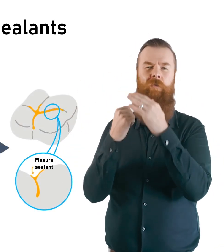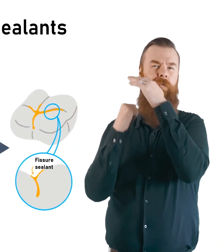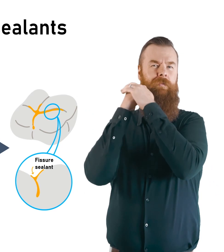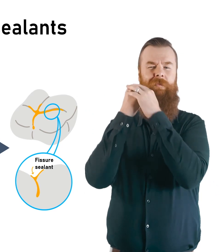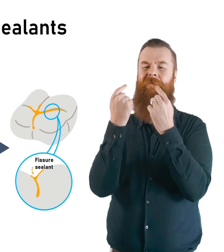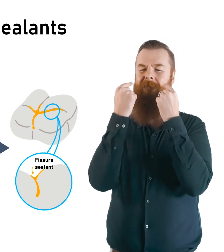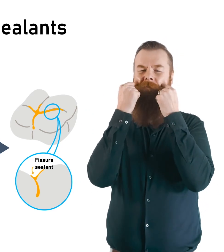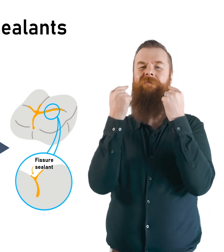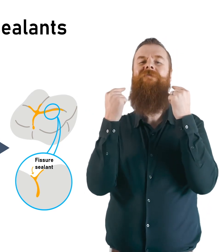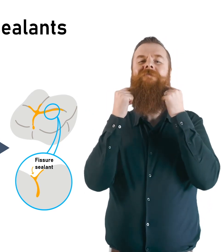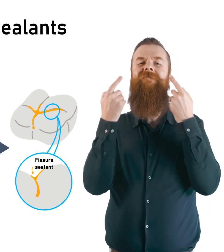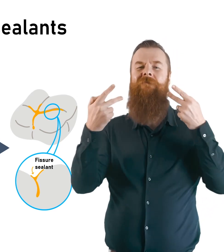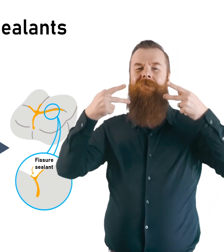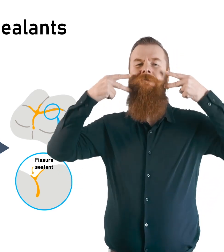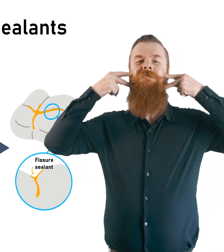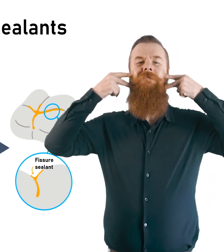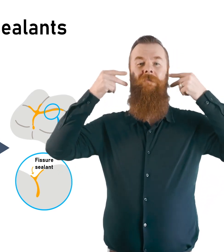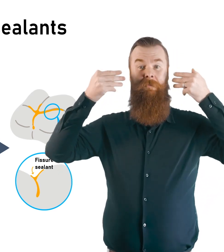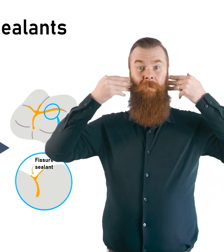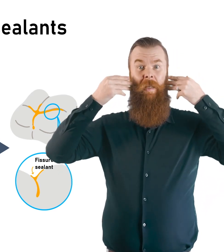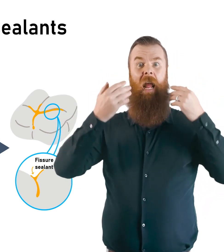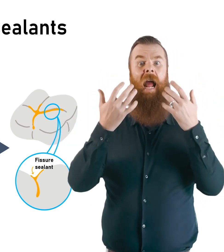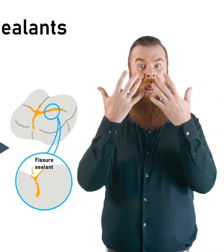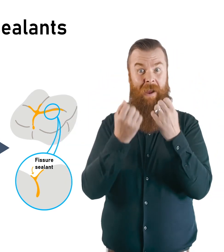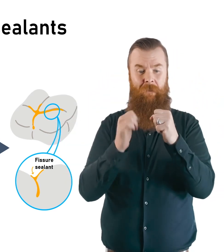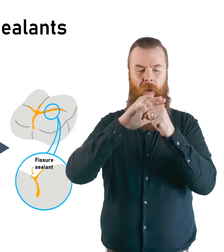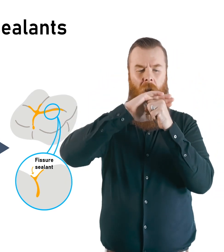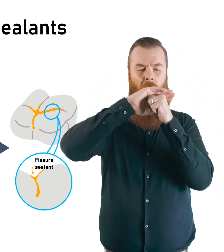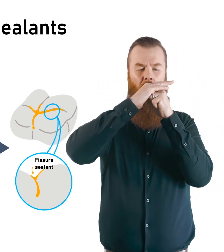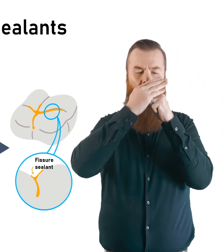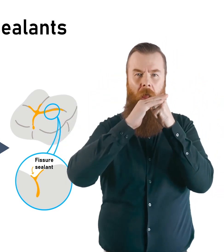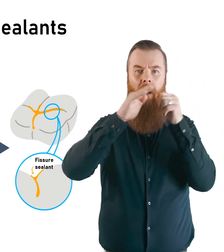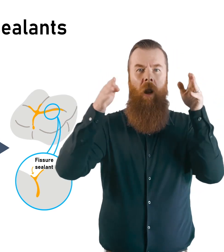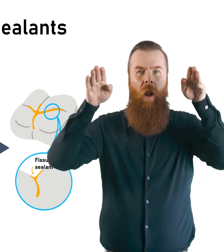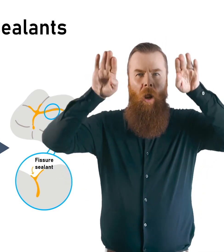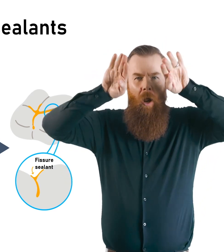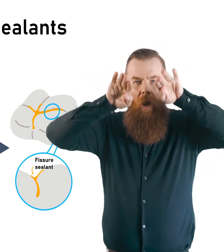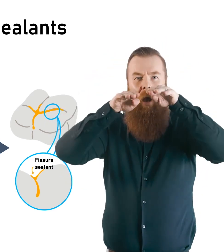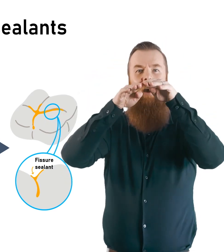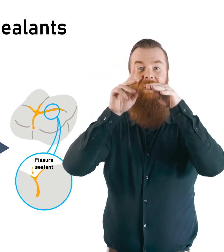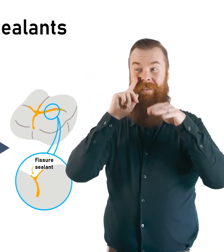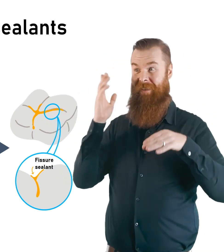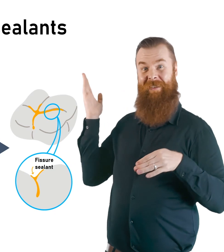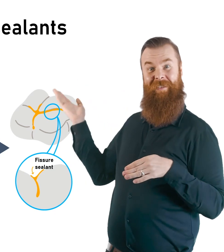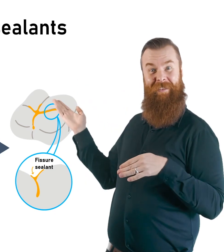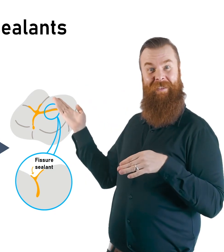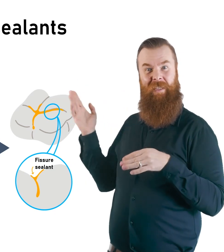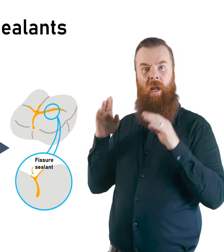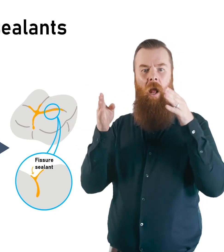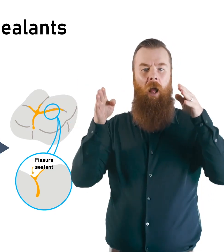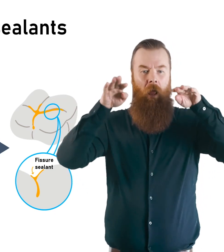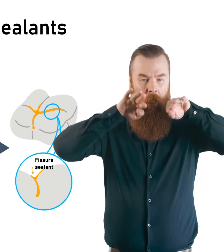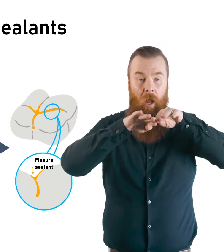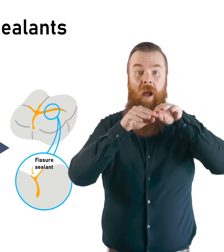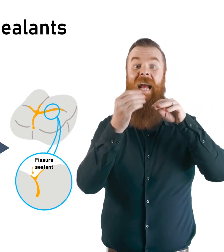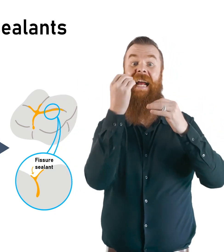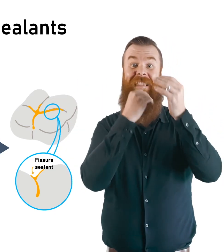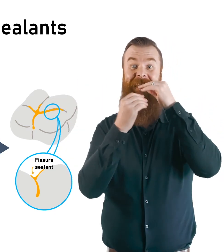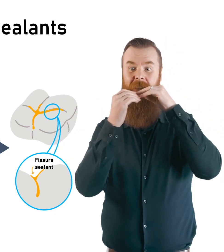back teeth have grooves called fissures. Some of these grooves are very deep and this may cause food and germs